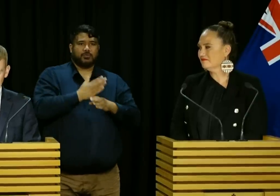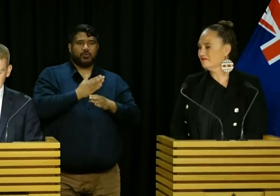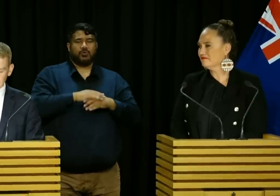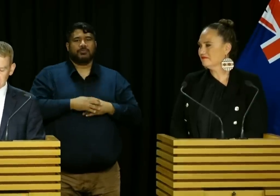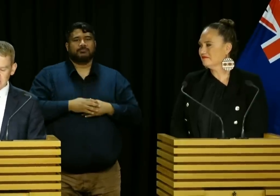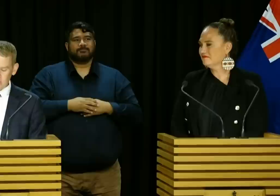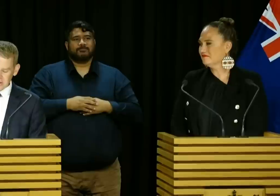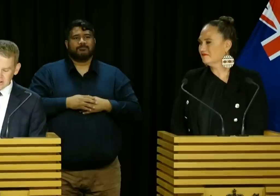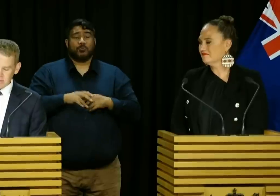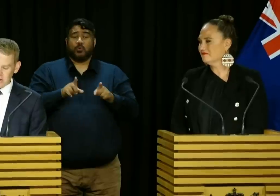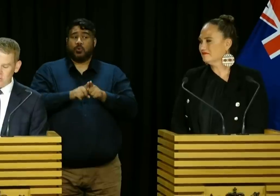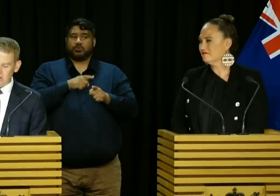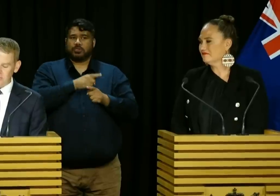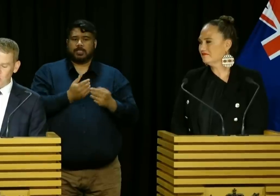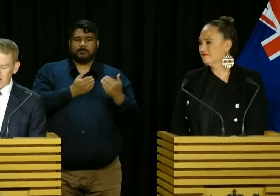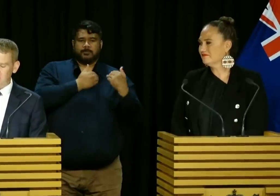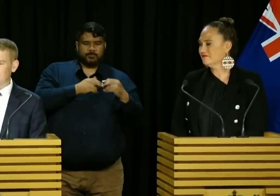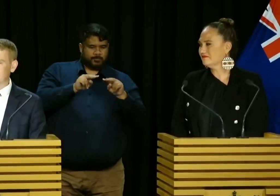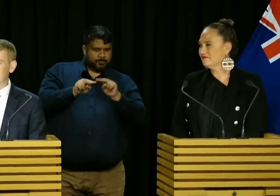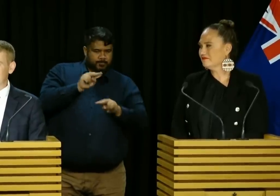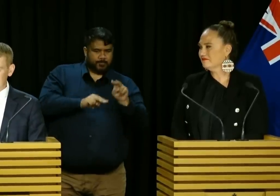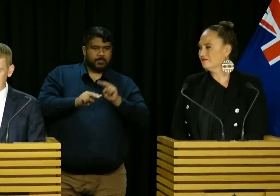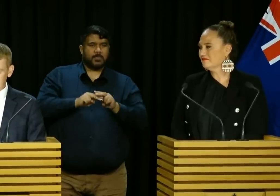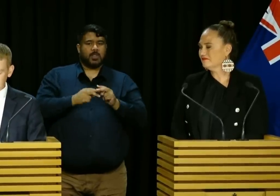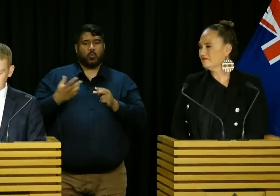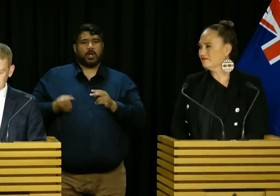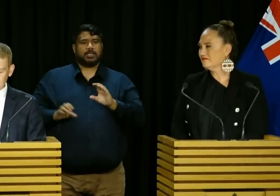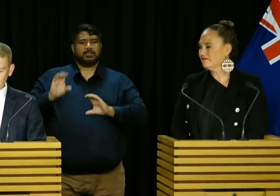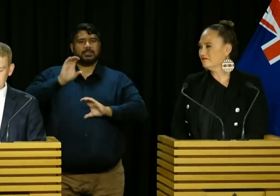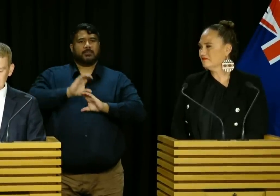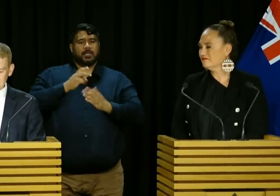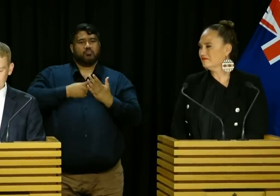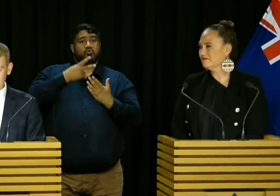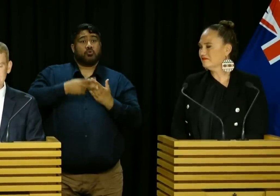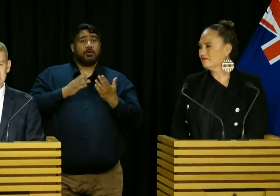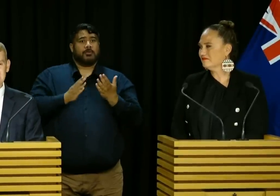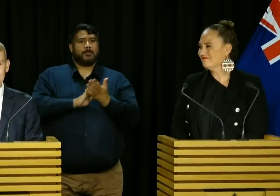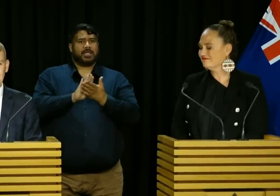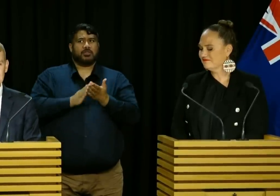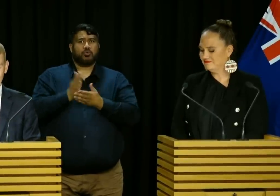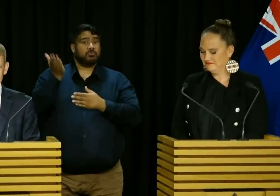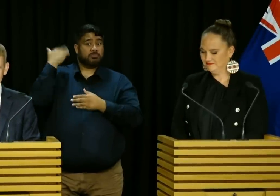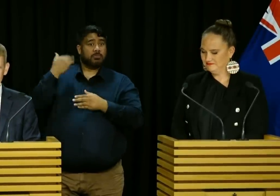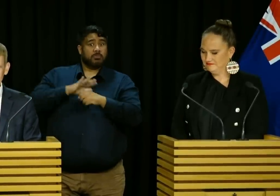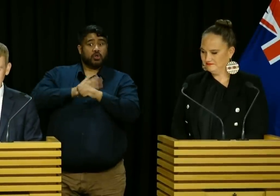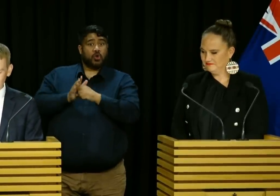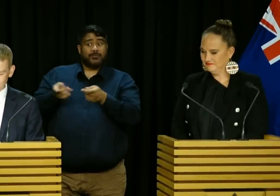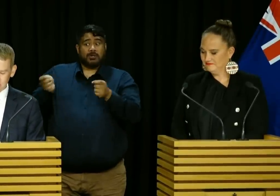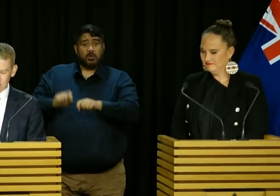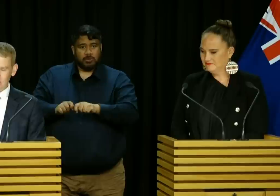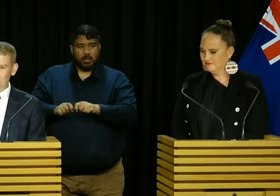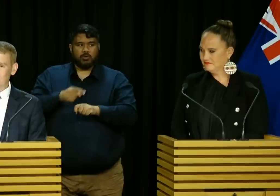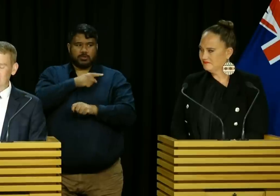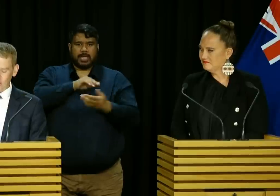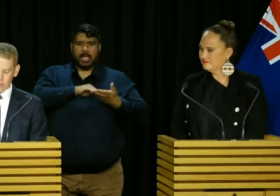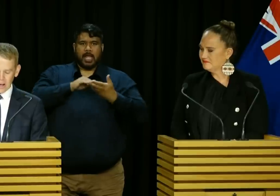Minister, she has overseen the administration of the wage subsidy scheme that ensured many Kiwi businesses were able to stay afloat